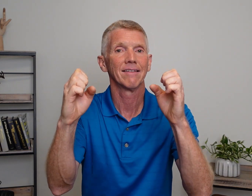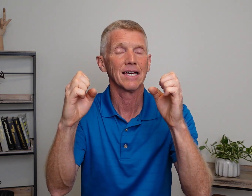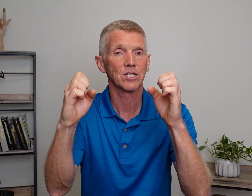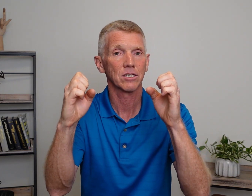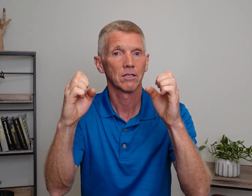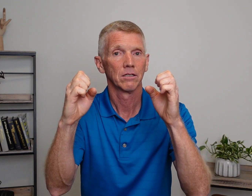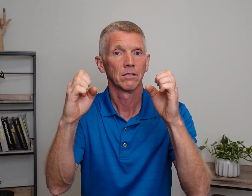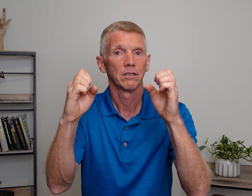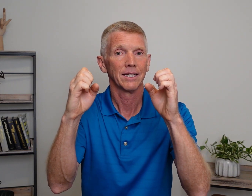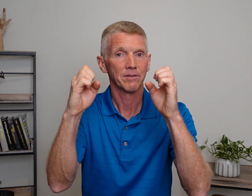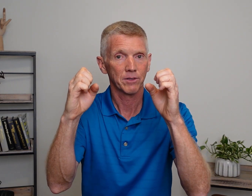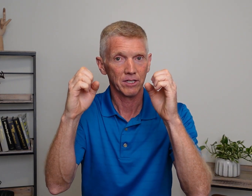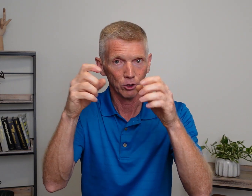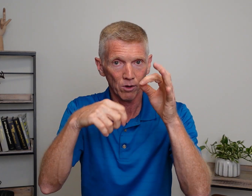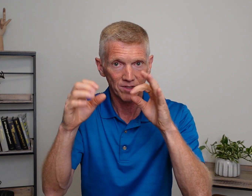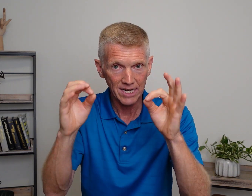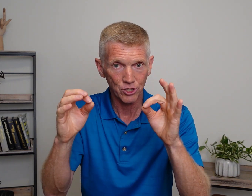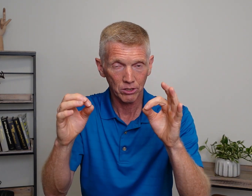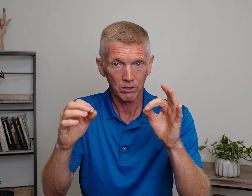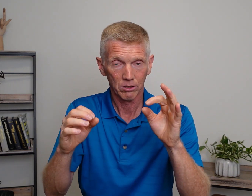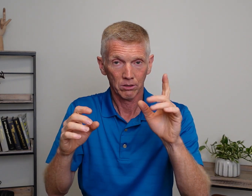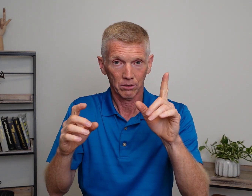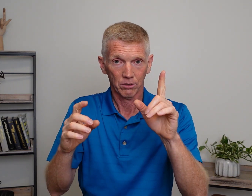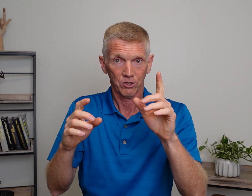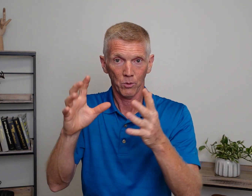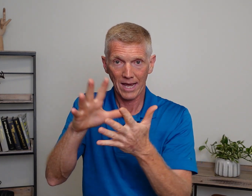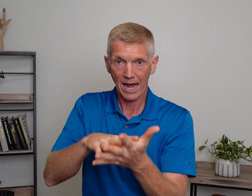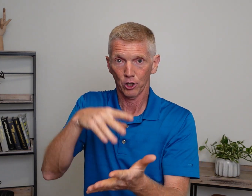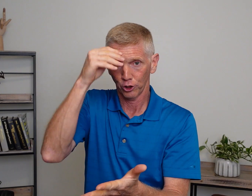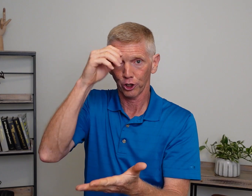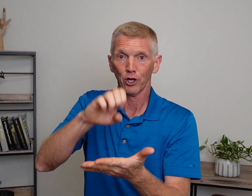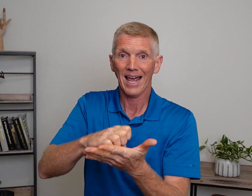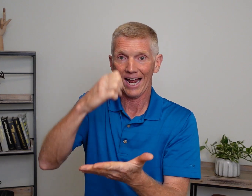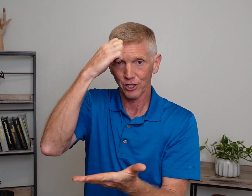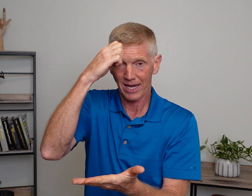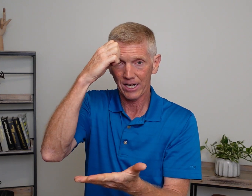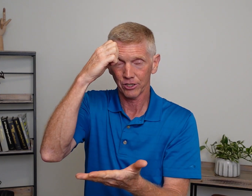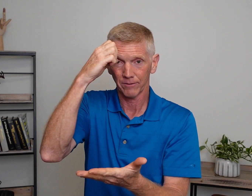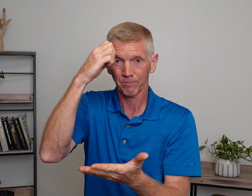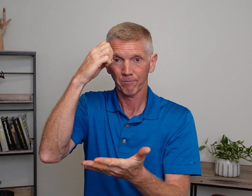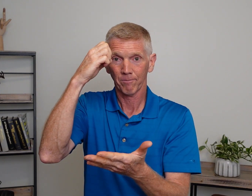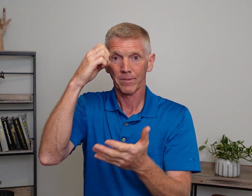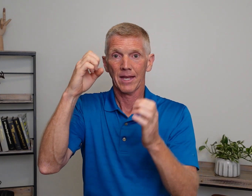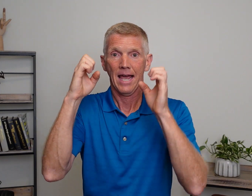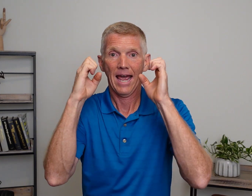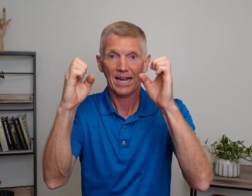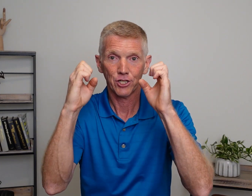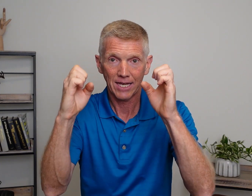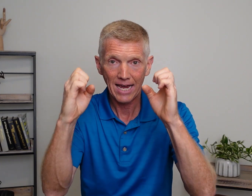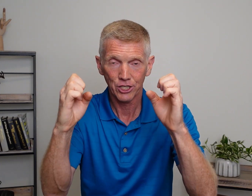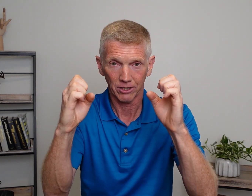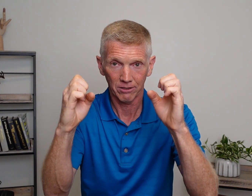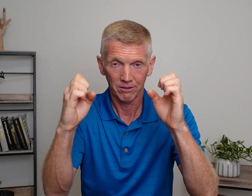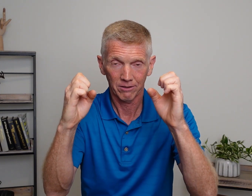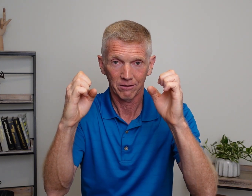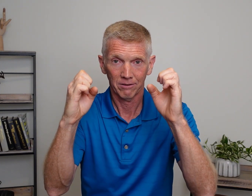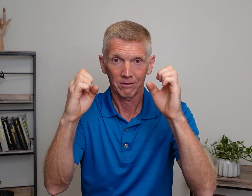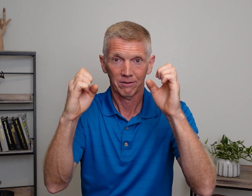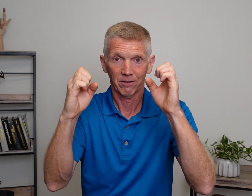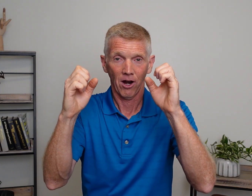this. It's in lieu of teach. So we had learn, education. Education. All